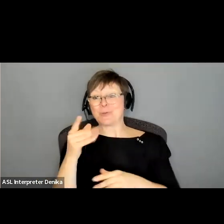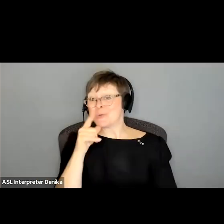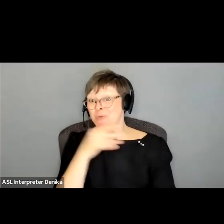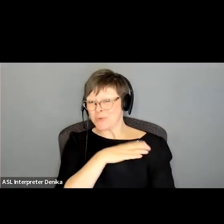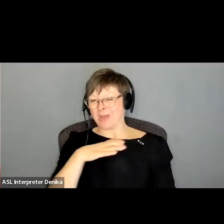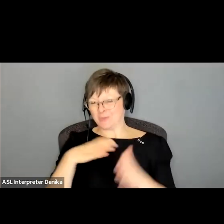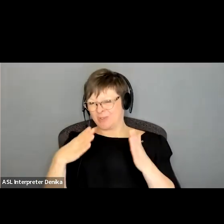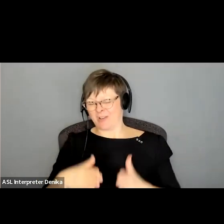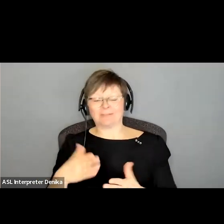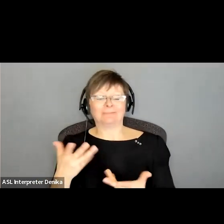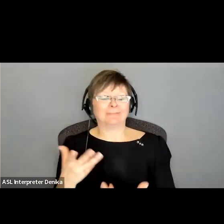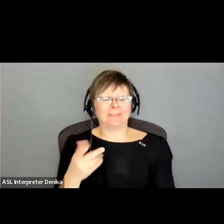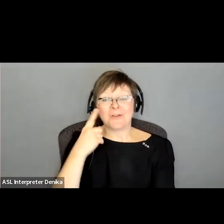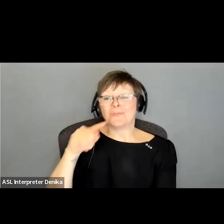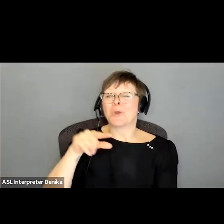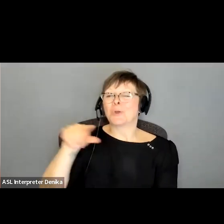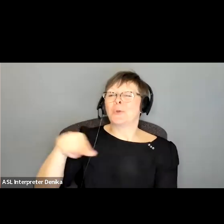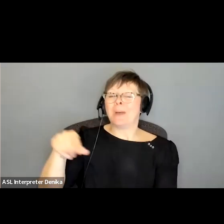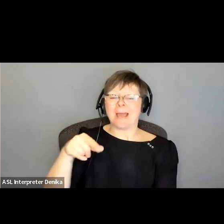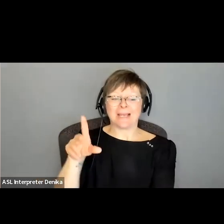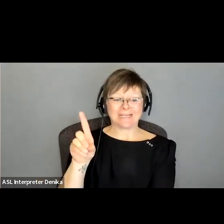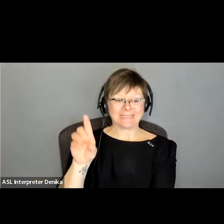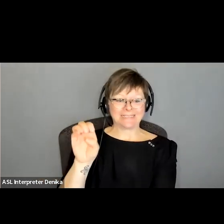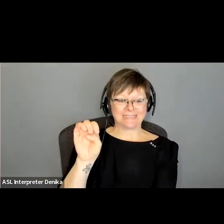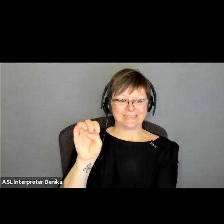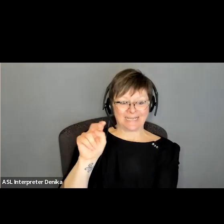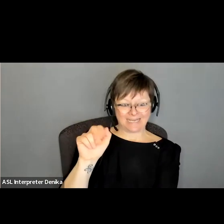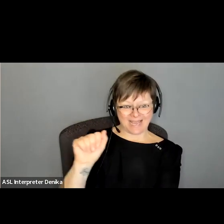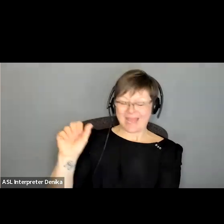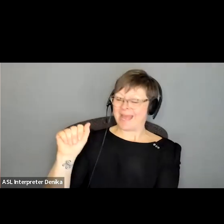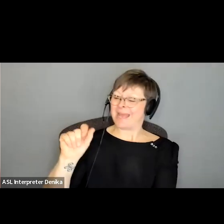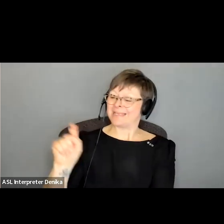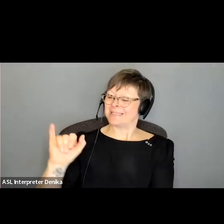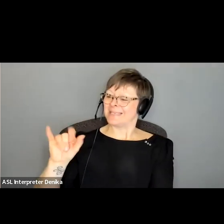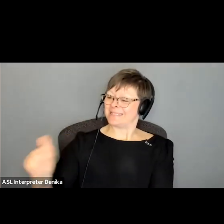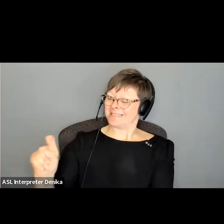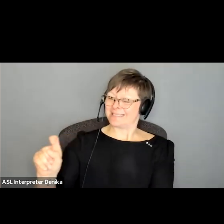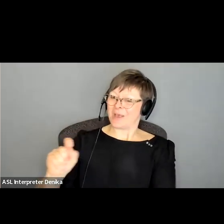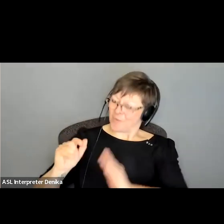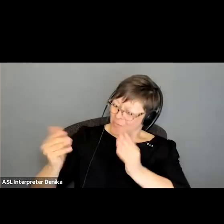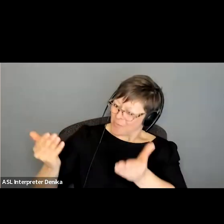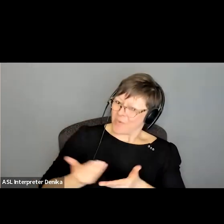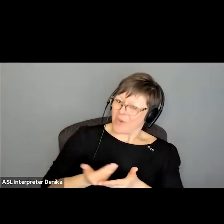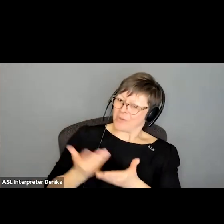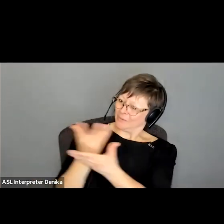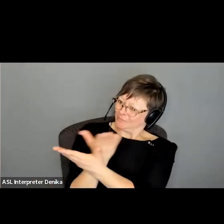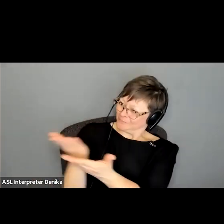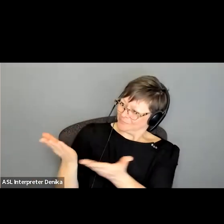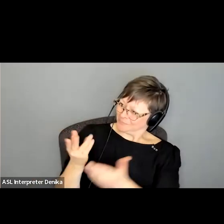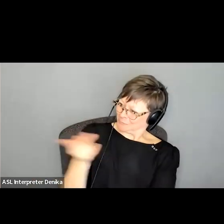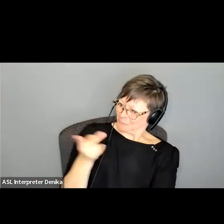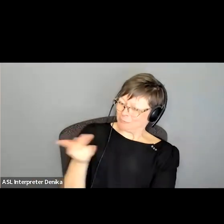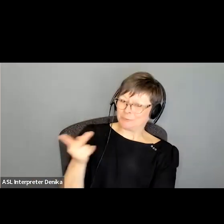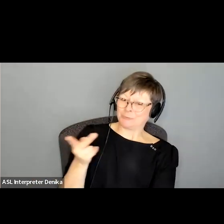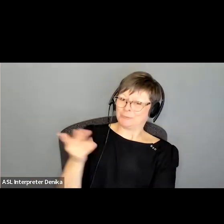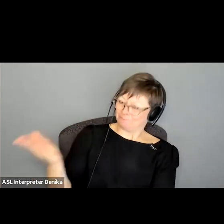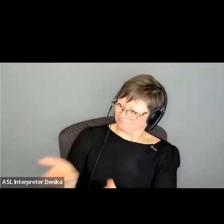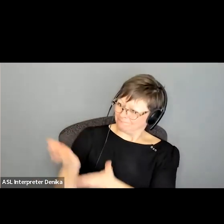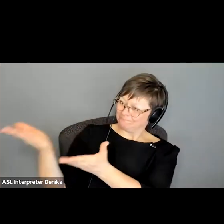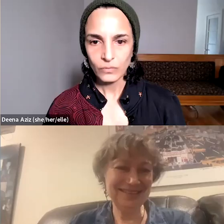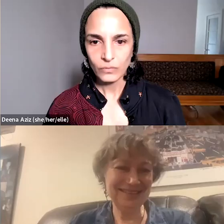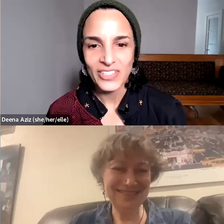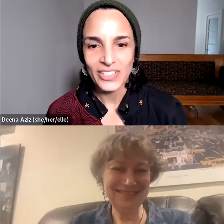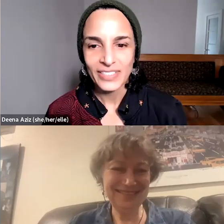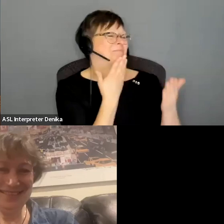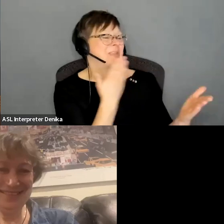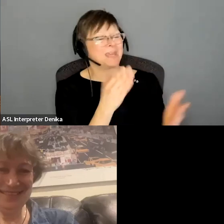region dina aziz welcome stephanie and welcome dina i hand over to you take it away thank you scott